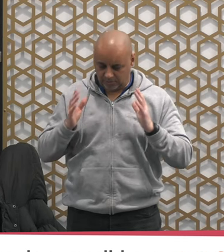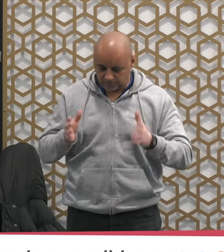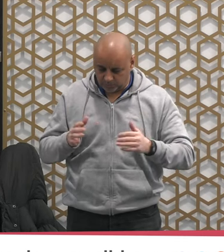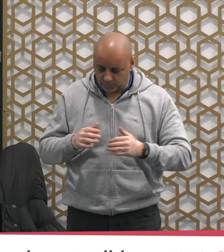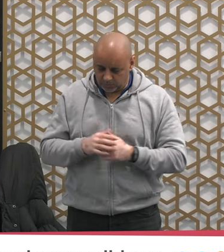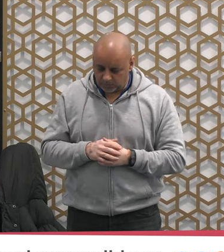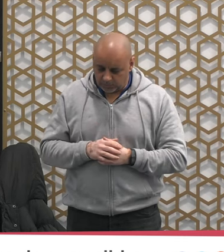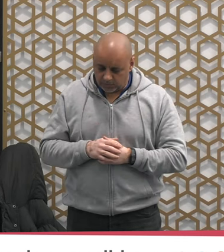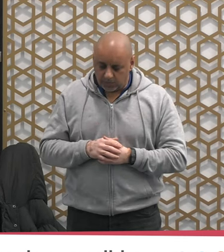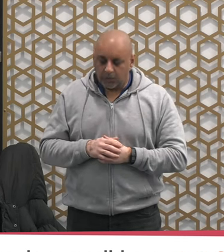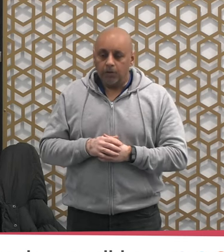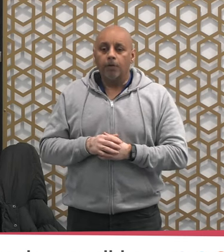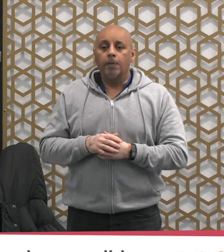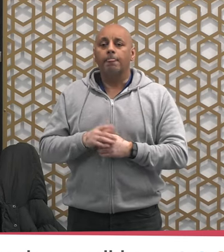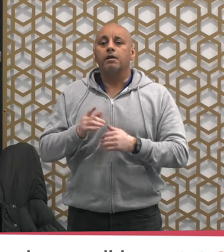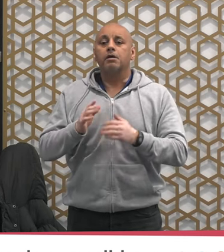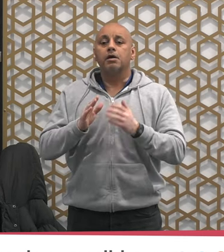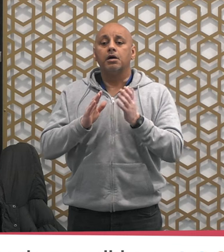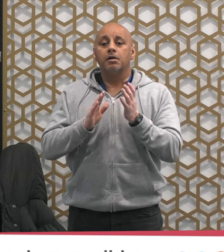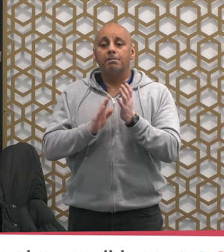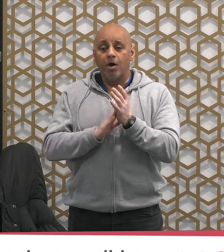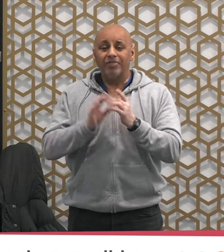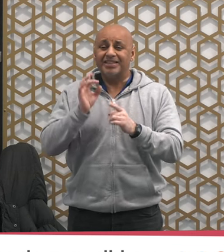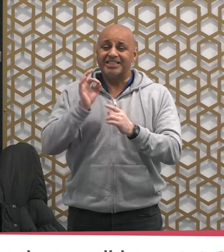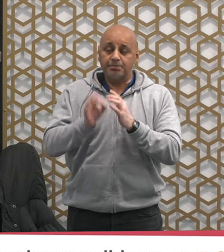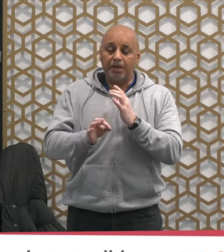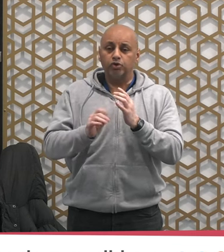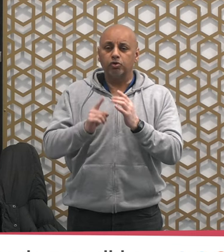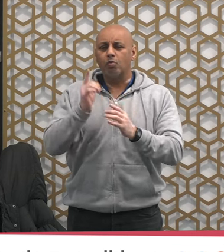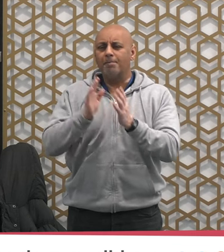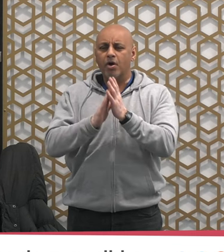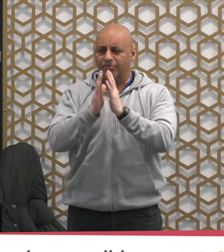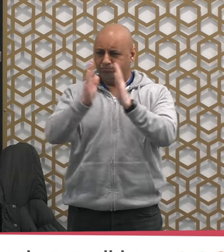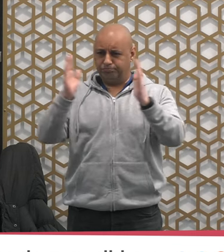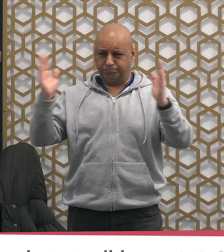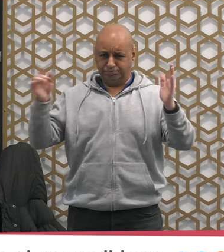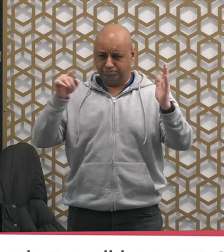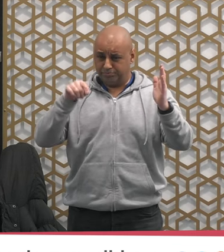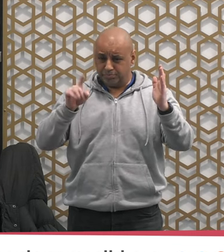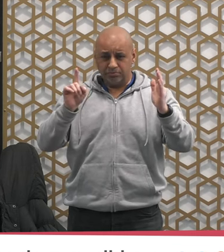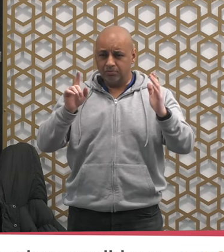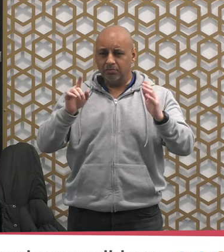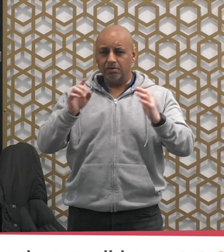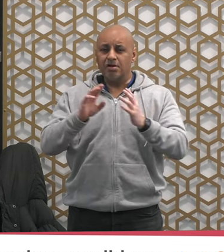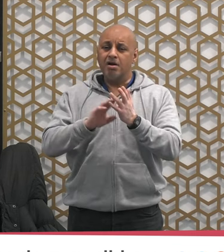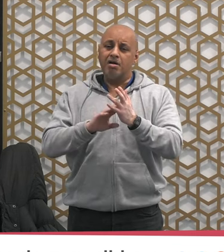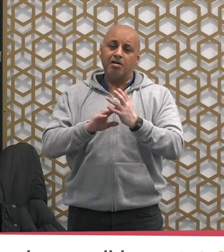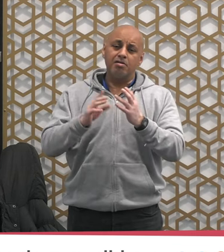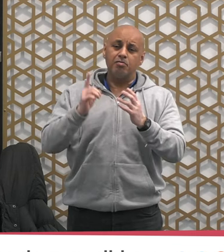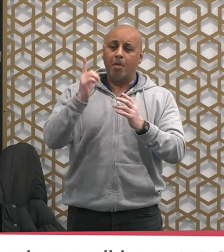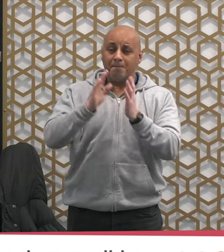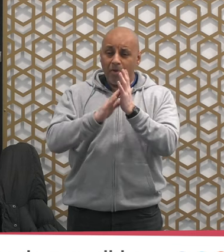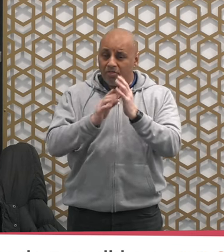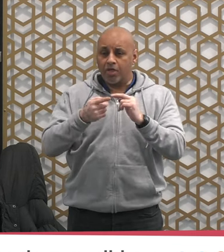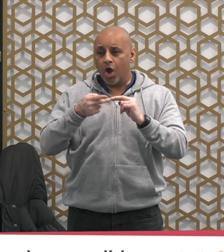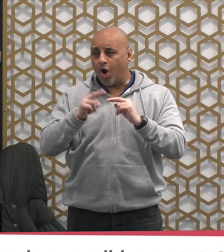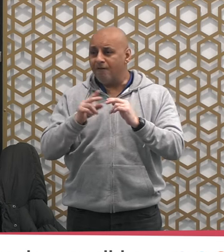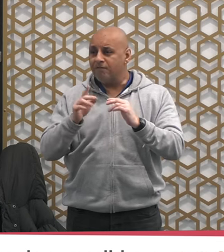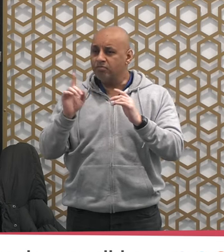month of Ramadan is the month of worship it is not the month of fun it is not the month of